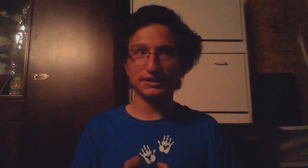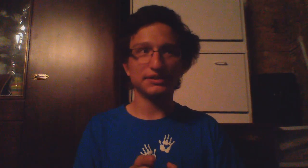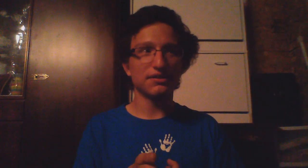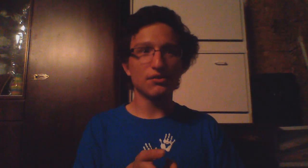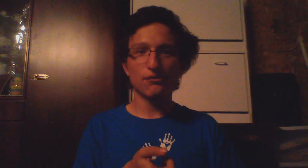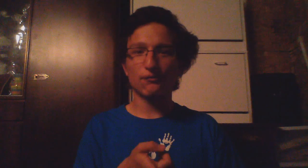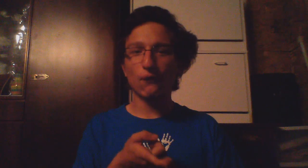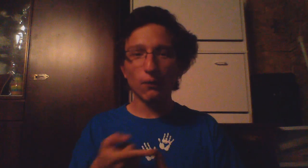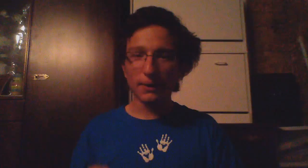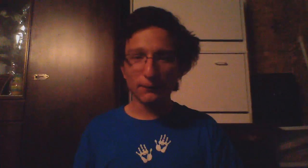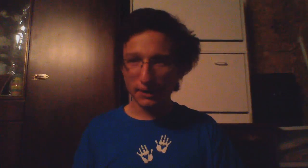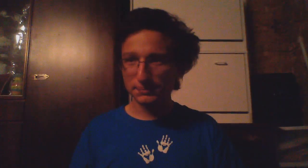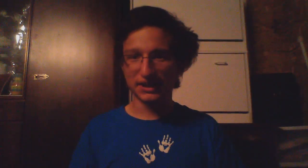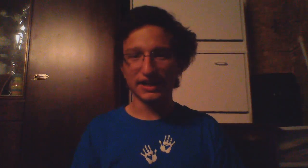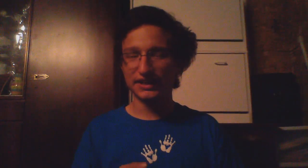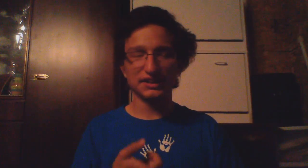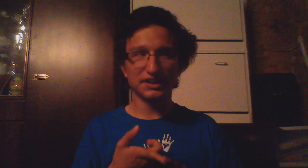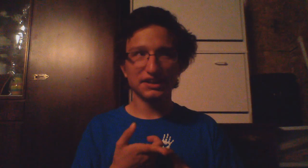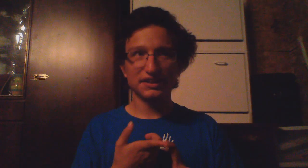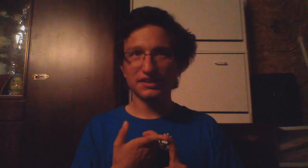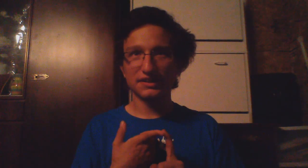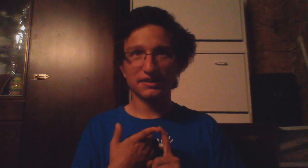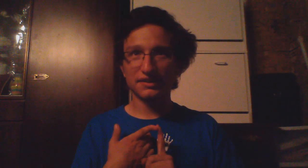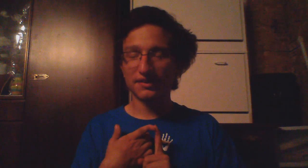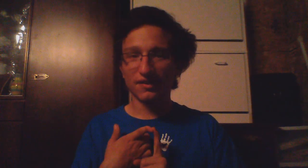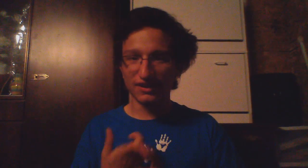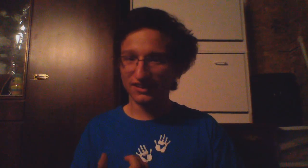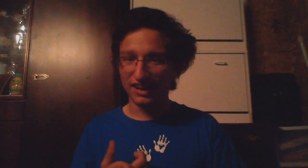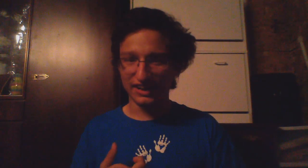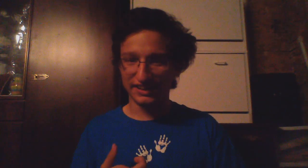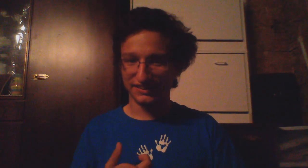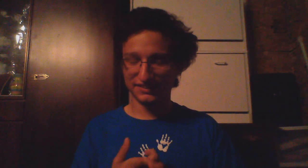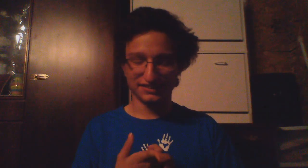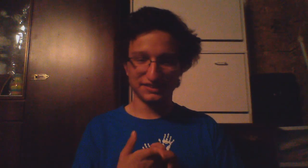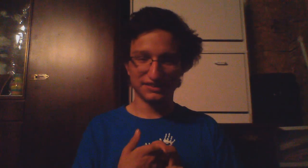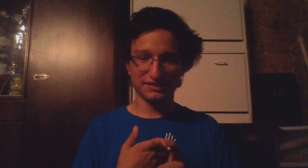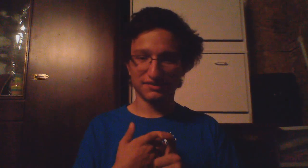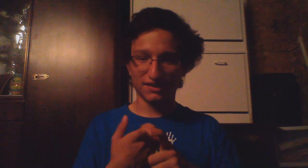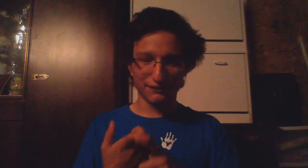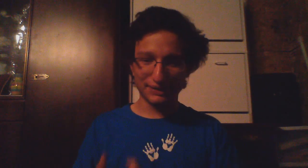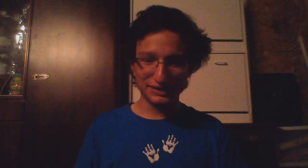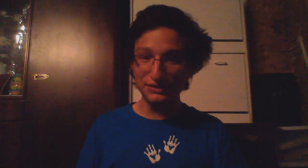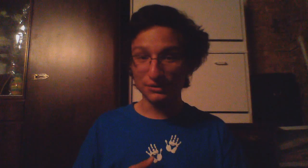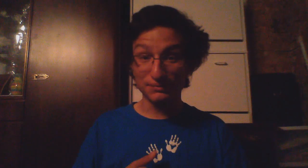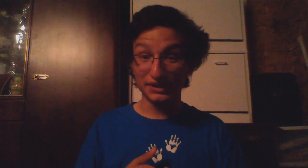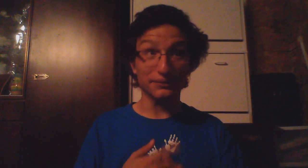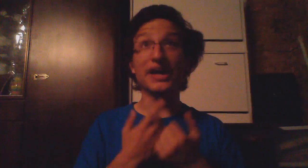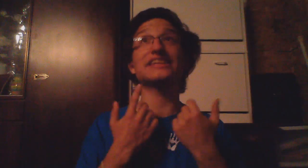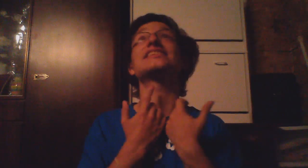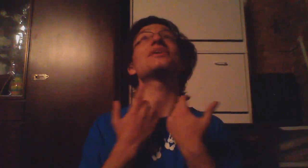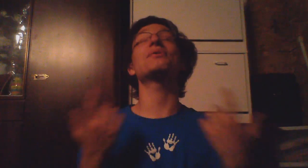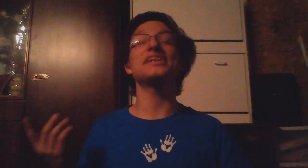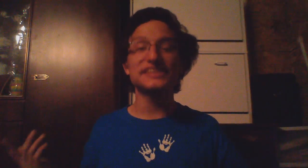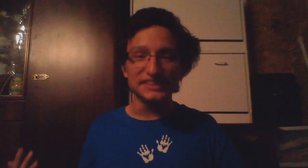for my website online on my youtube channel that's so easy